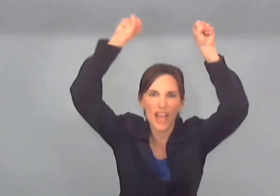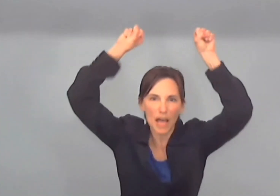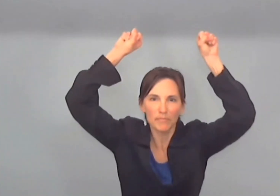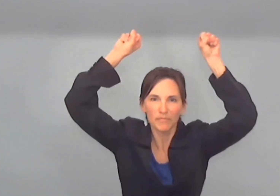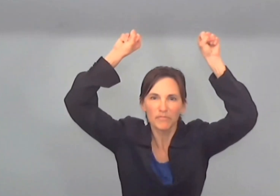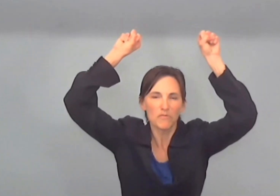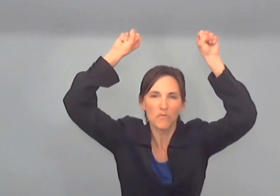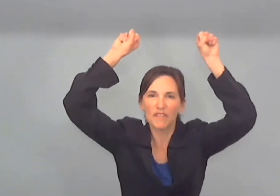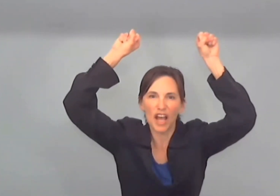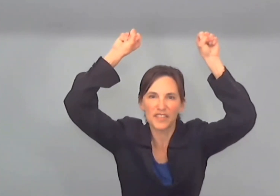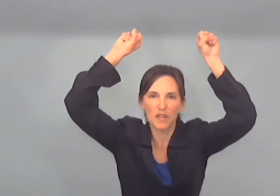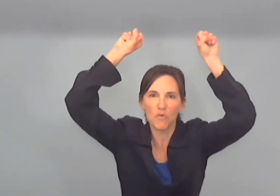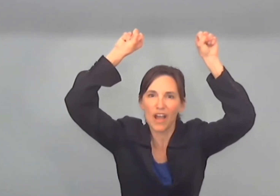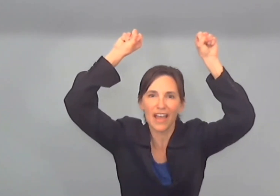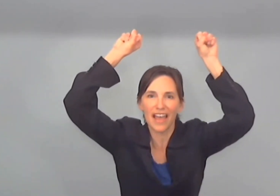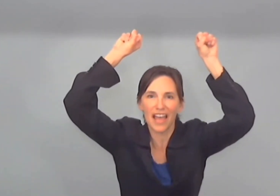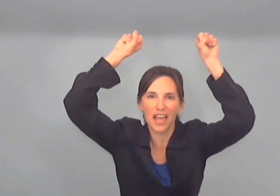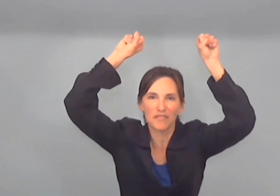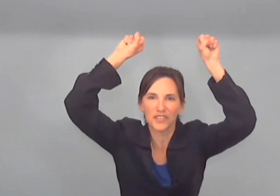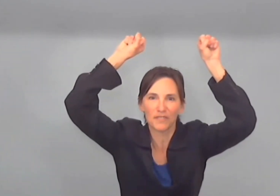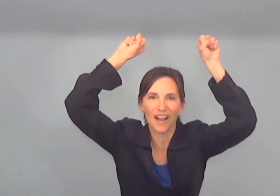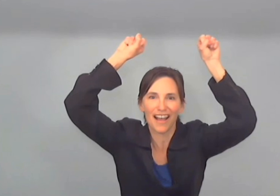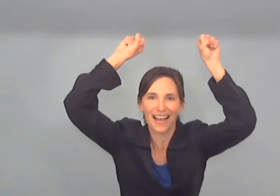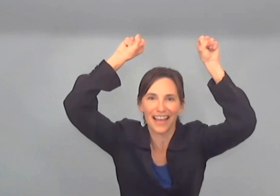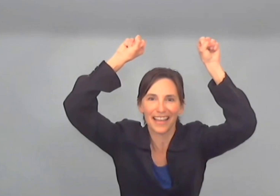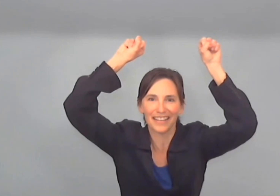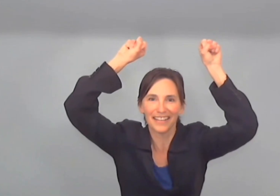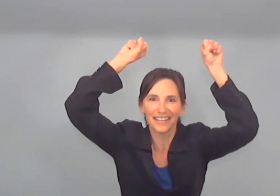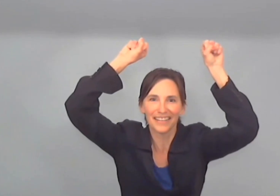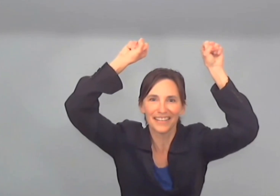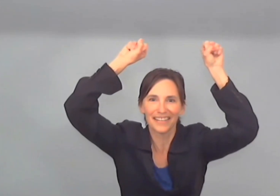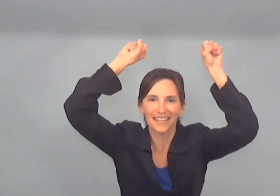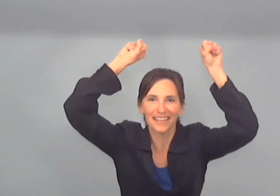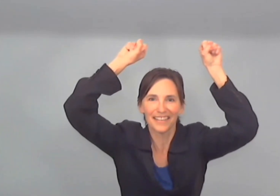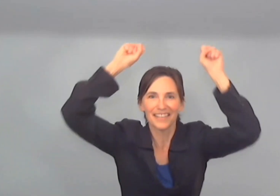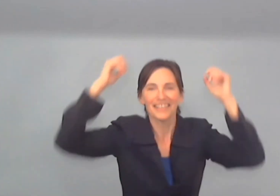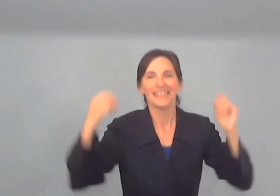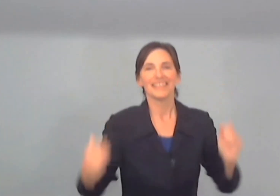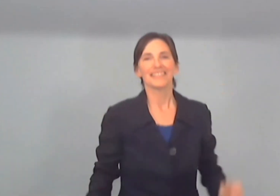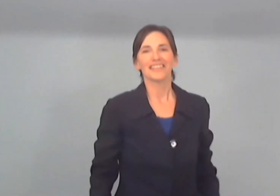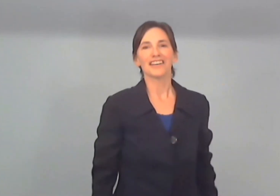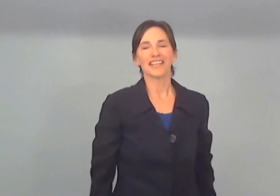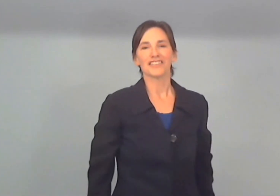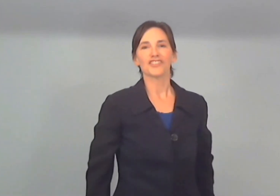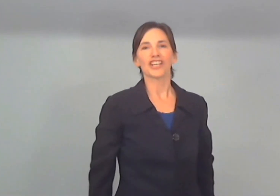up we've got some waves to ride I ride contest chair